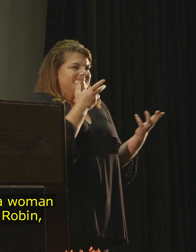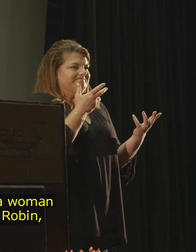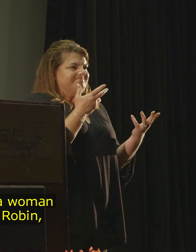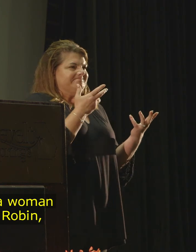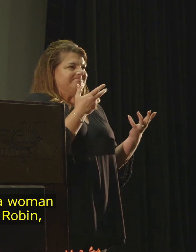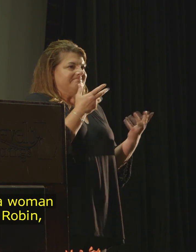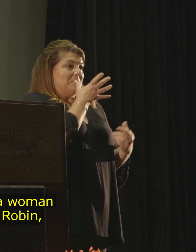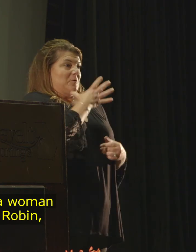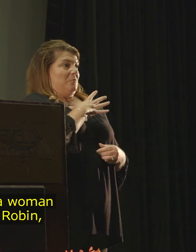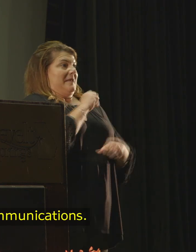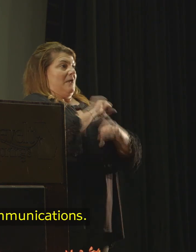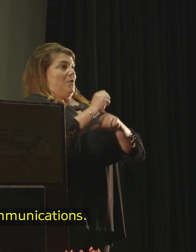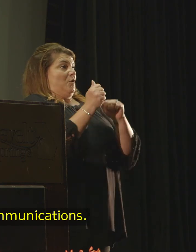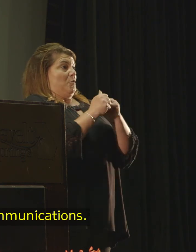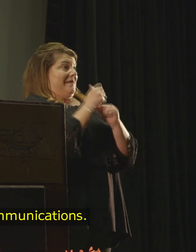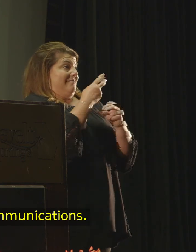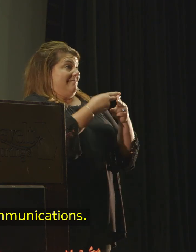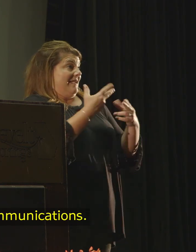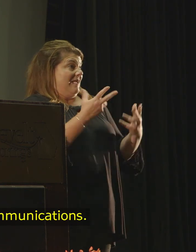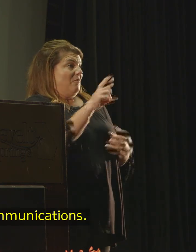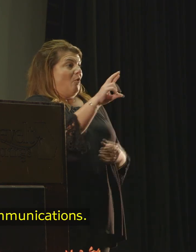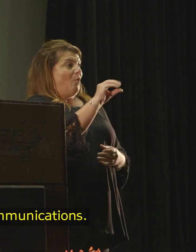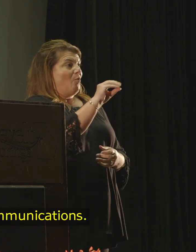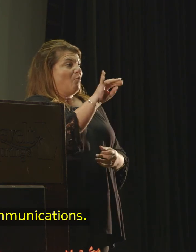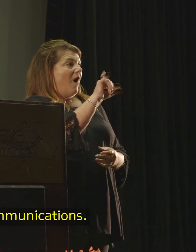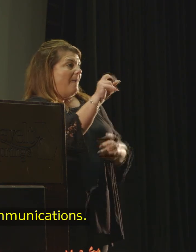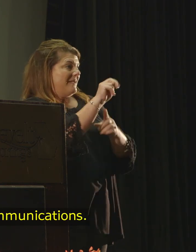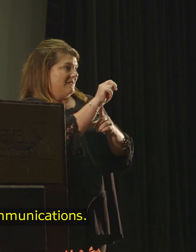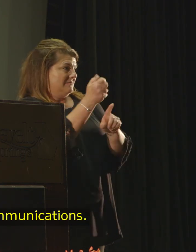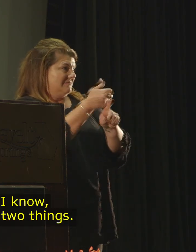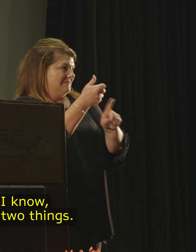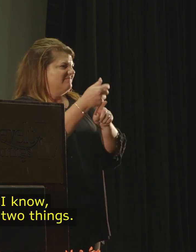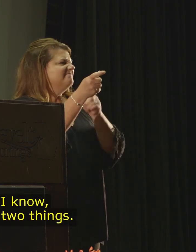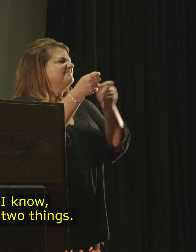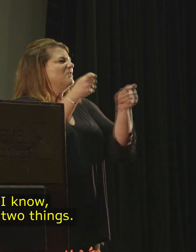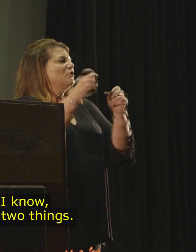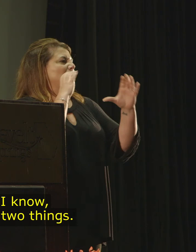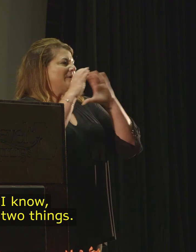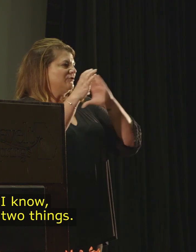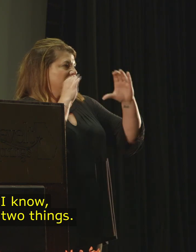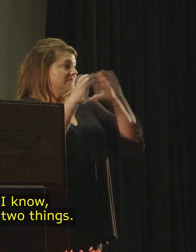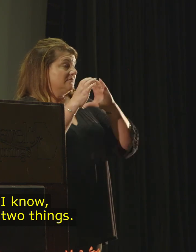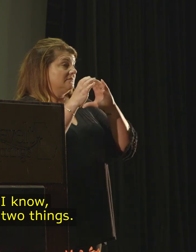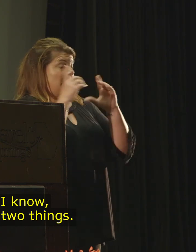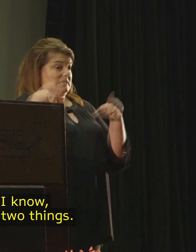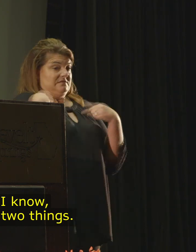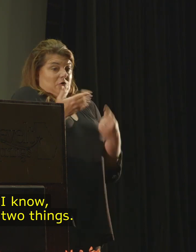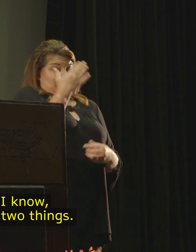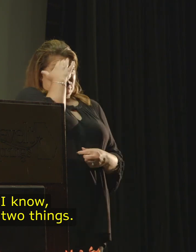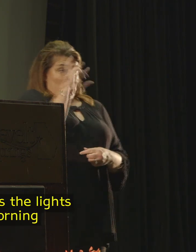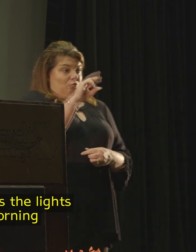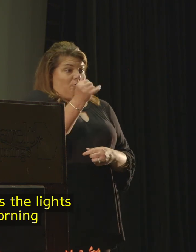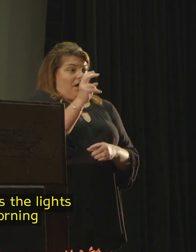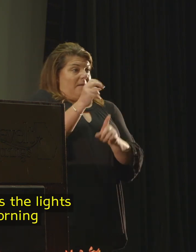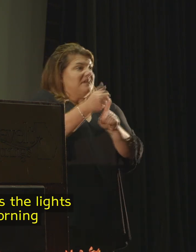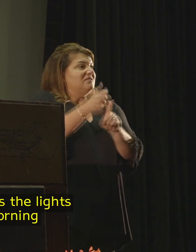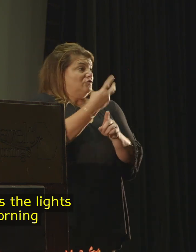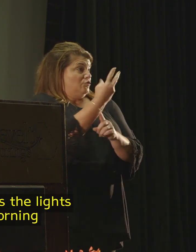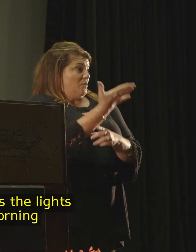woman I work with, Robin, who's in charge of communications. And as far as I know, Robin really does two things.